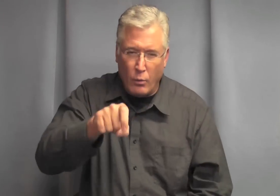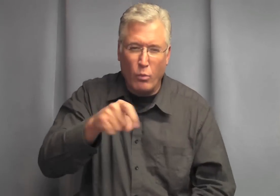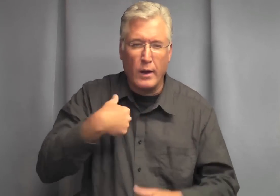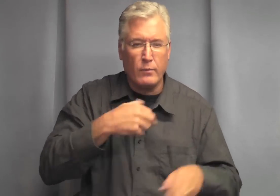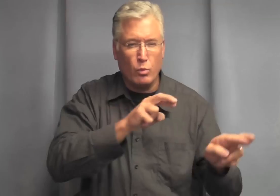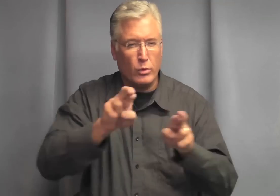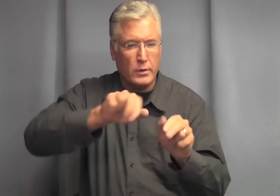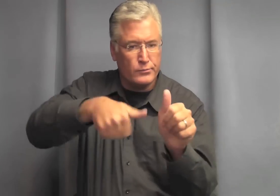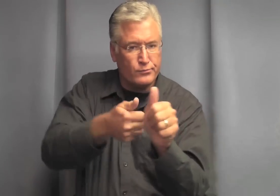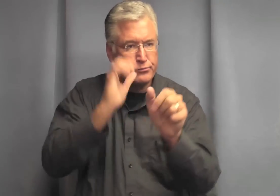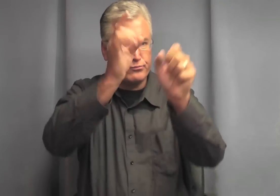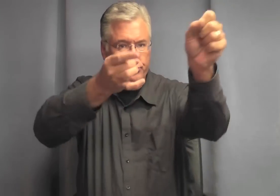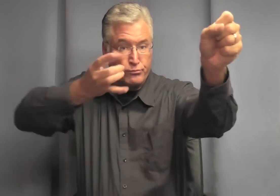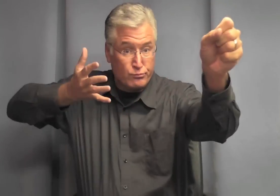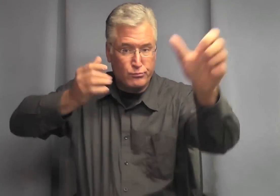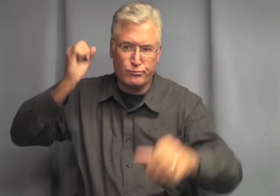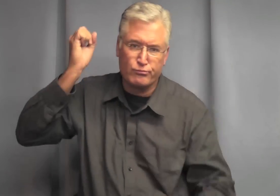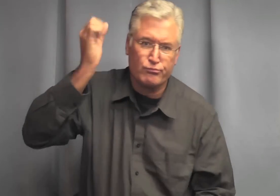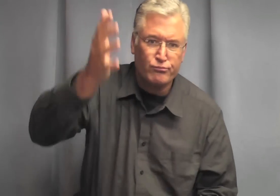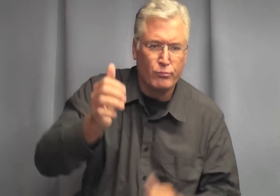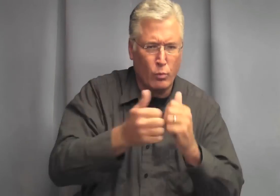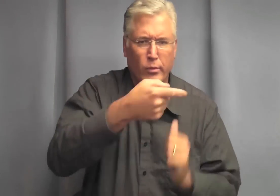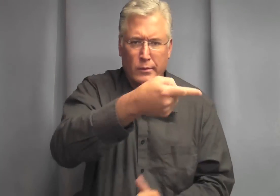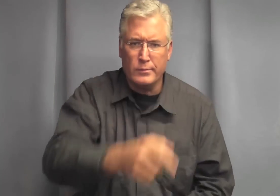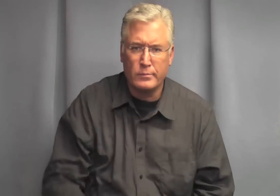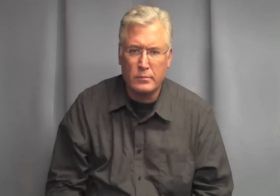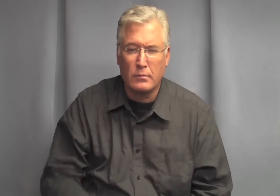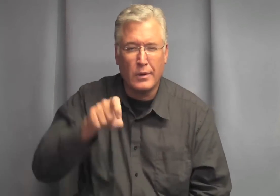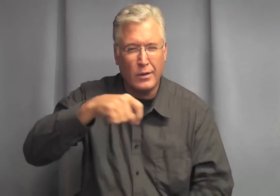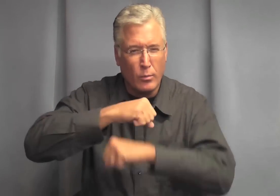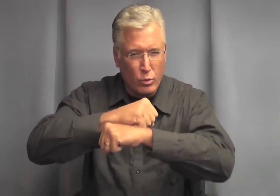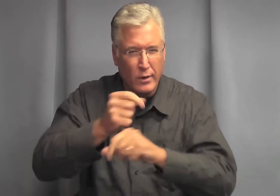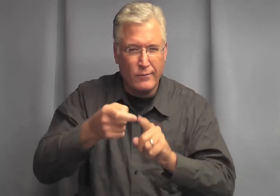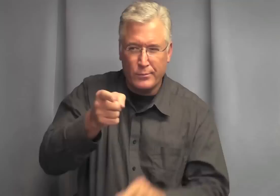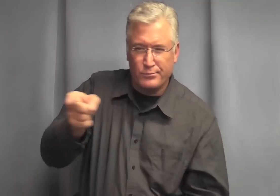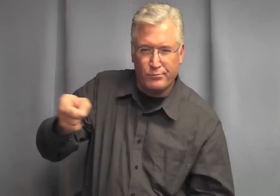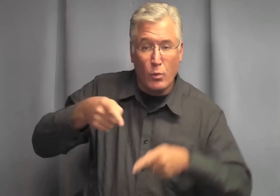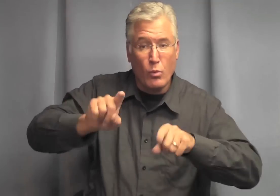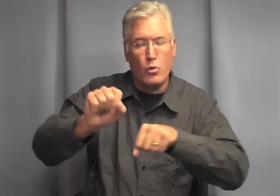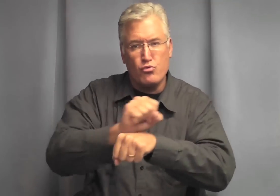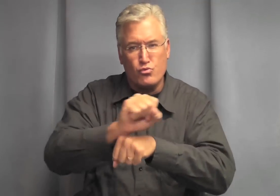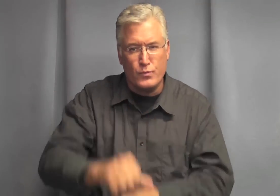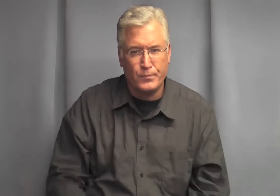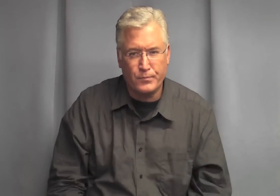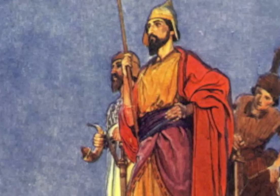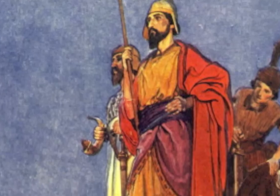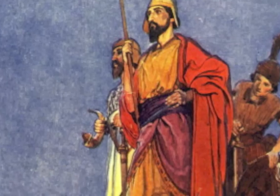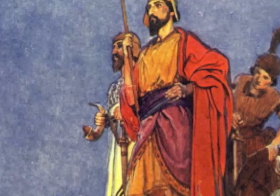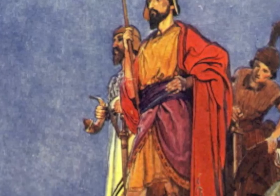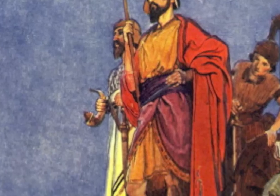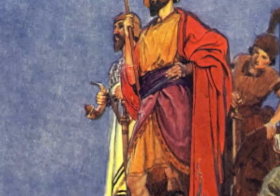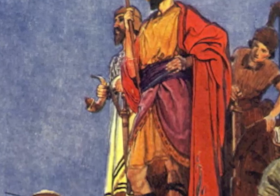rebuilding back in Jerusalem they tried to stop them that Nehemiah organized the people to arm themselves to continue working